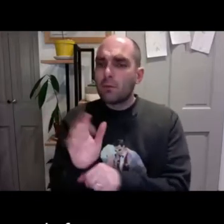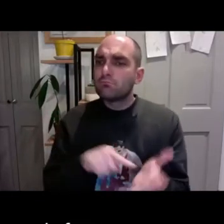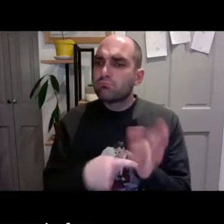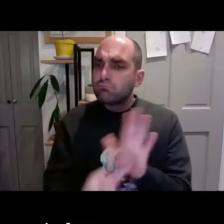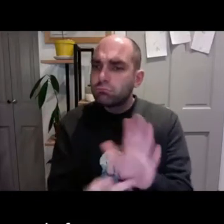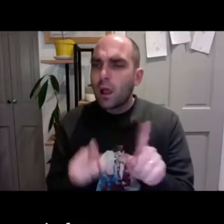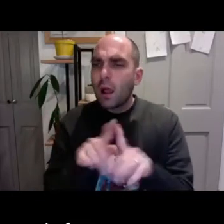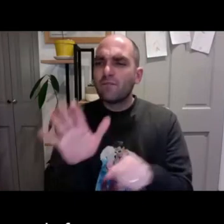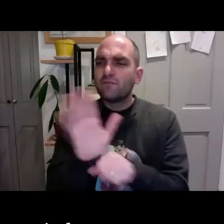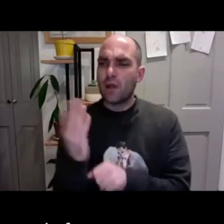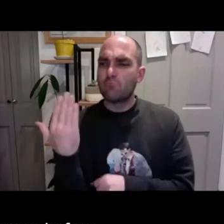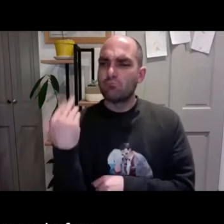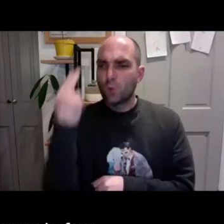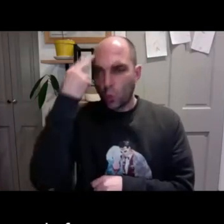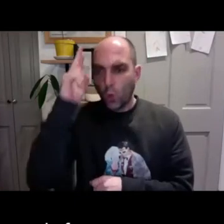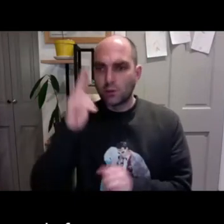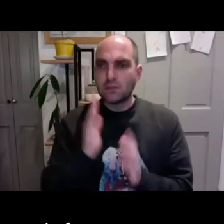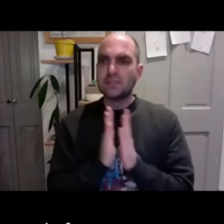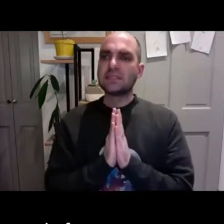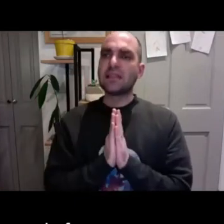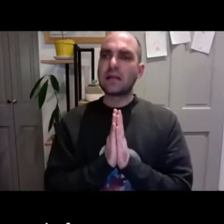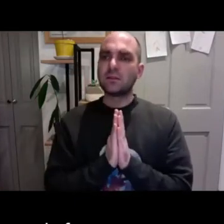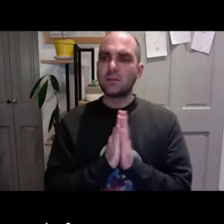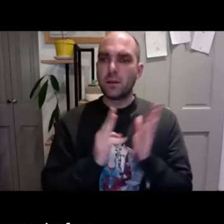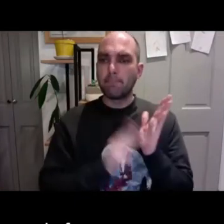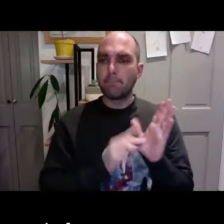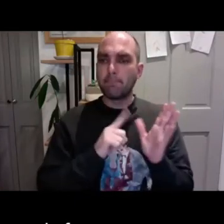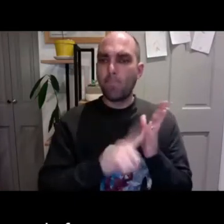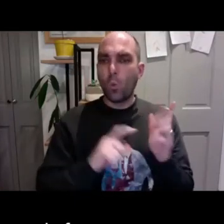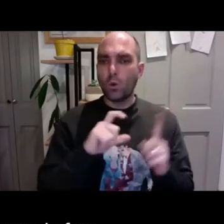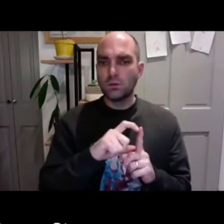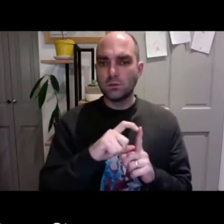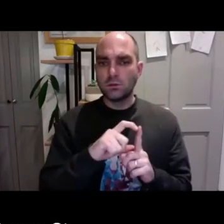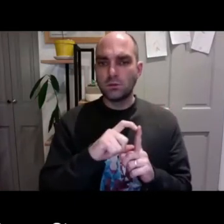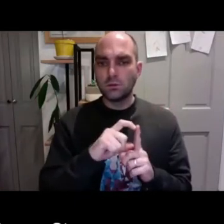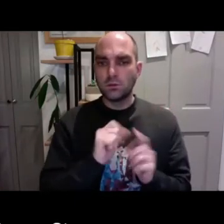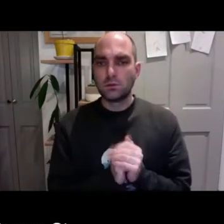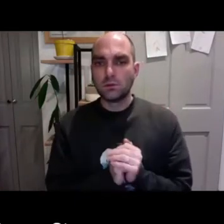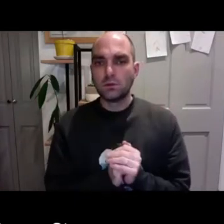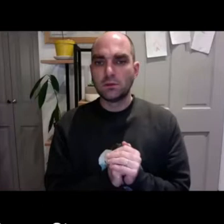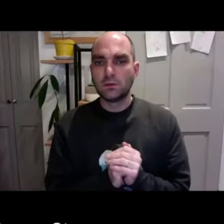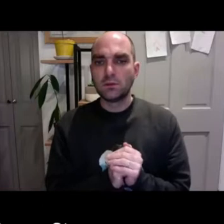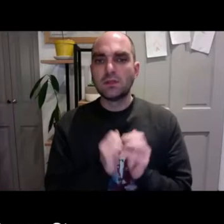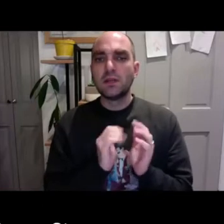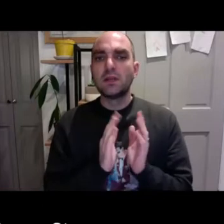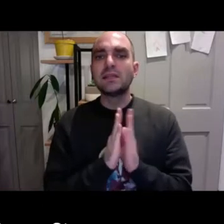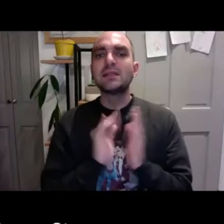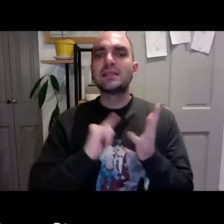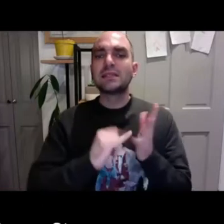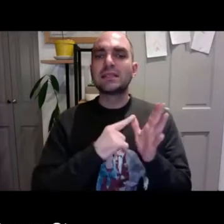I have been to cinemas before that have said they've got a screening. went to a screening recently to see